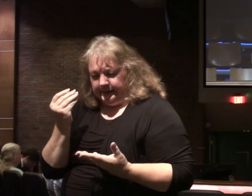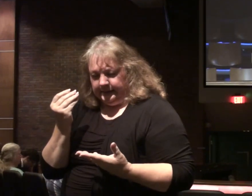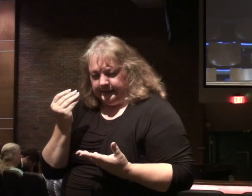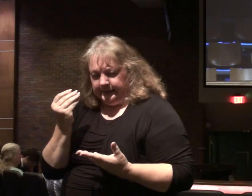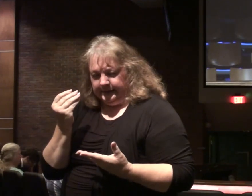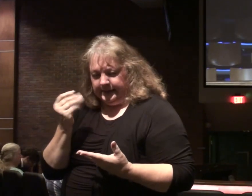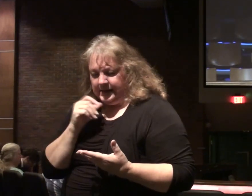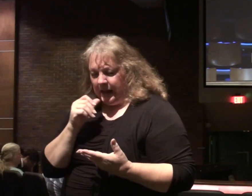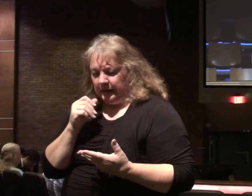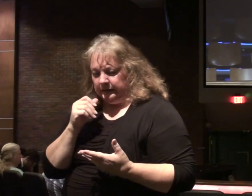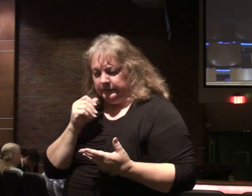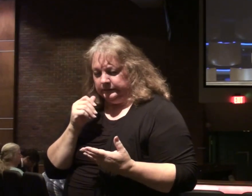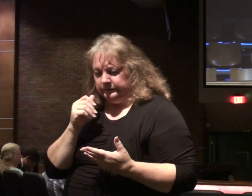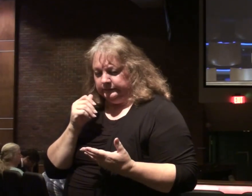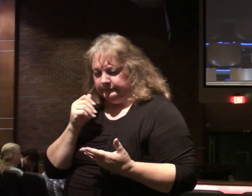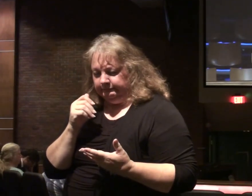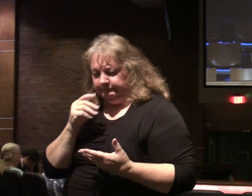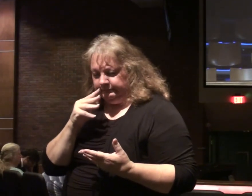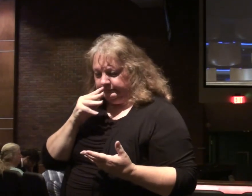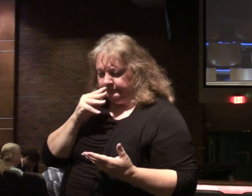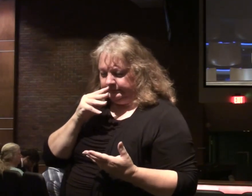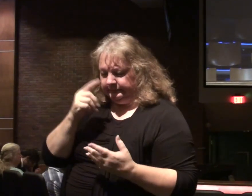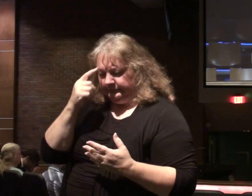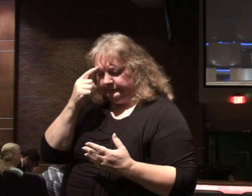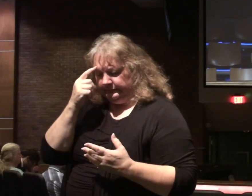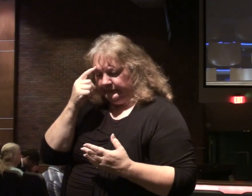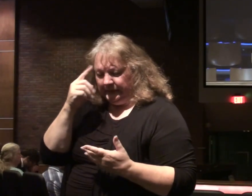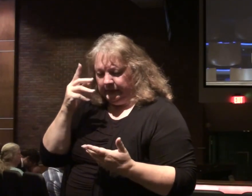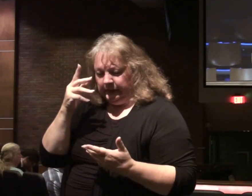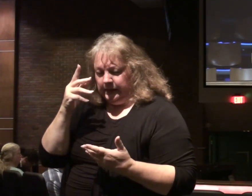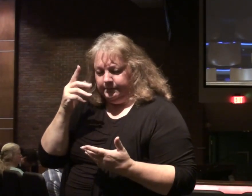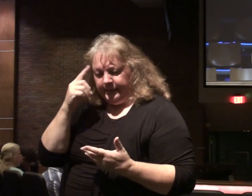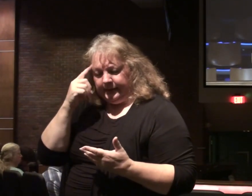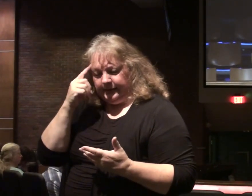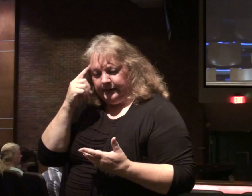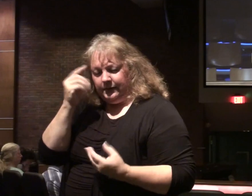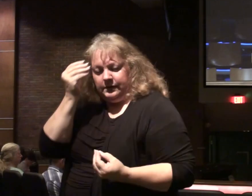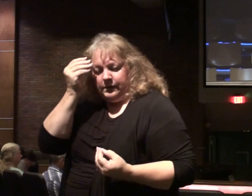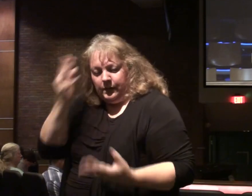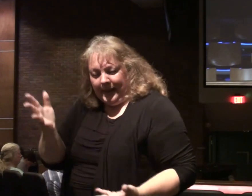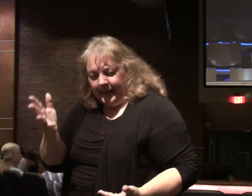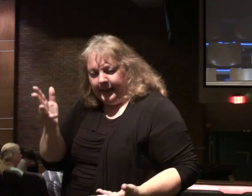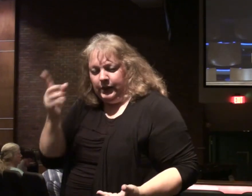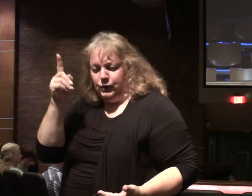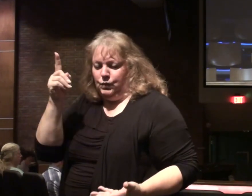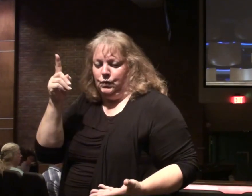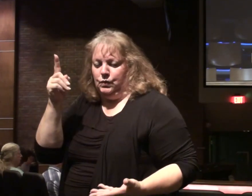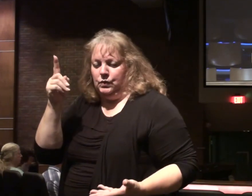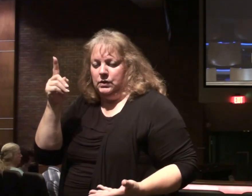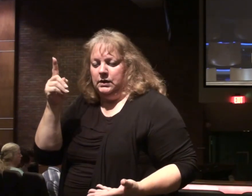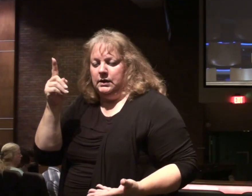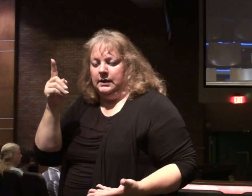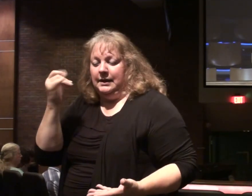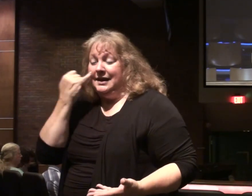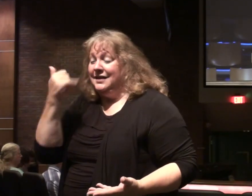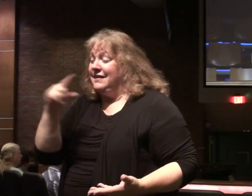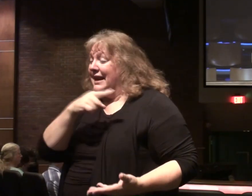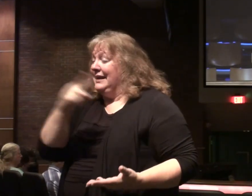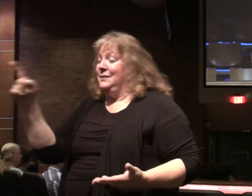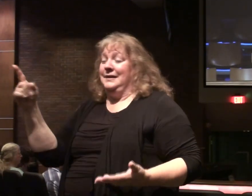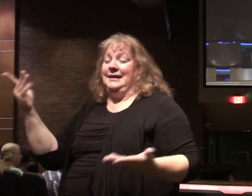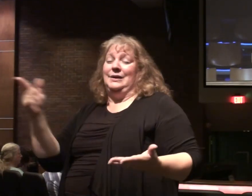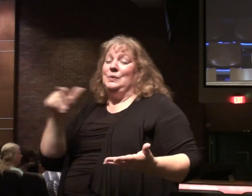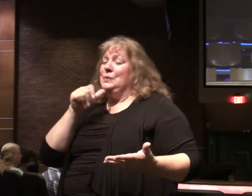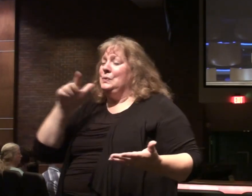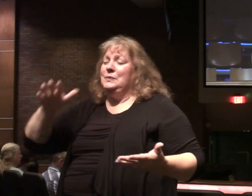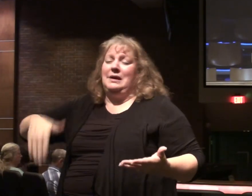sidestep in our own minds and hearts when we submit to it. Lord, if there is anyone here who hasn't come